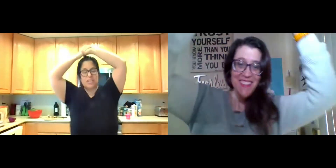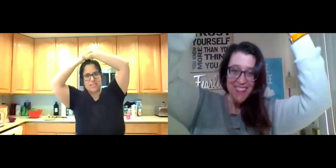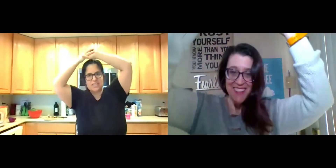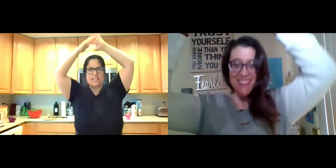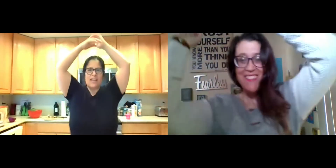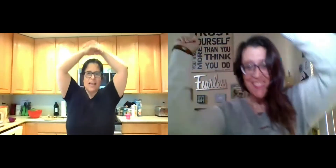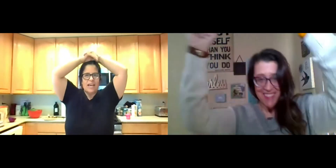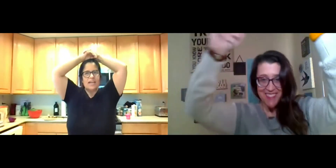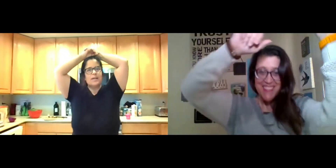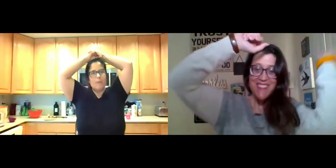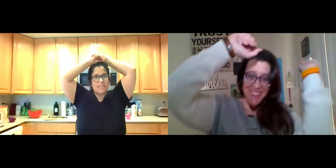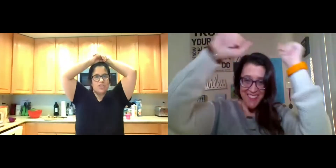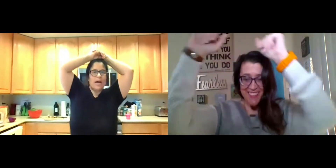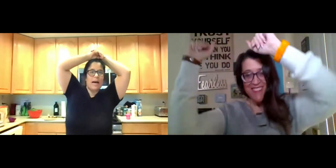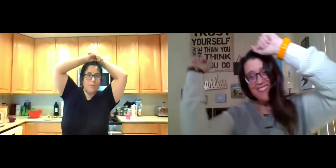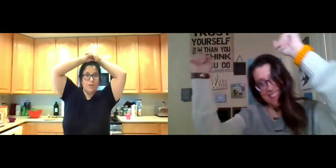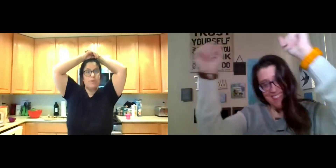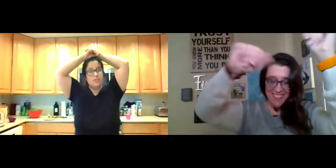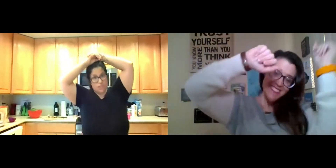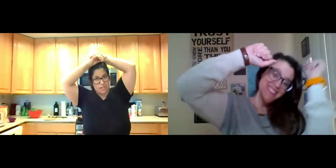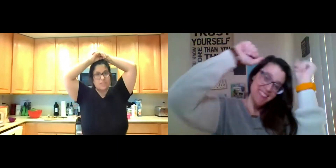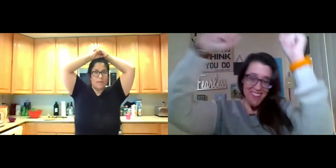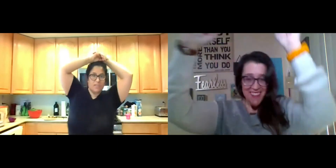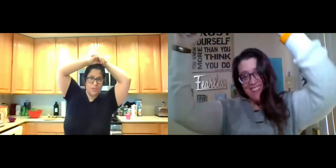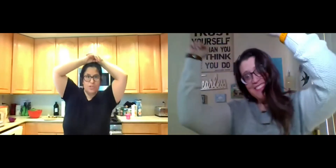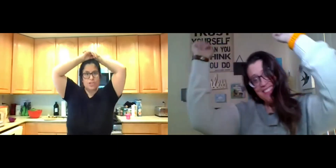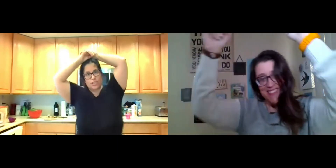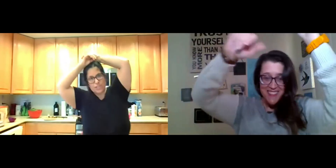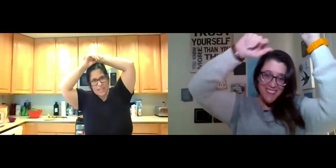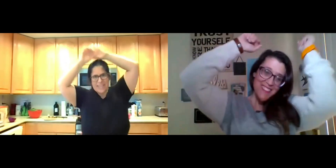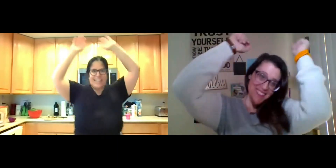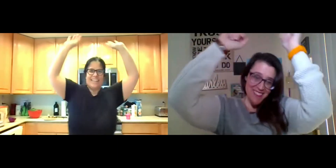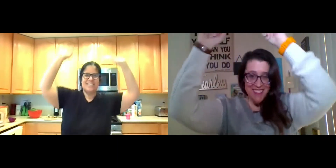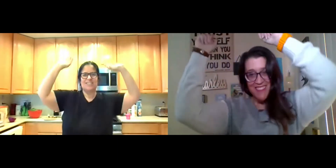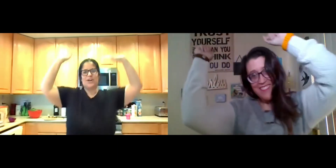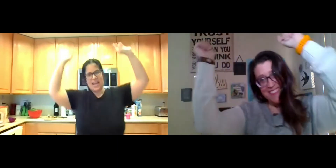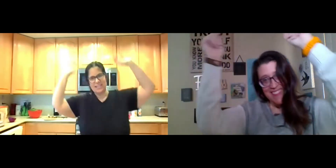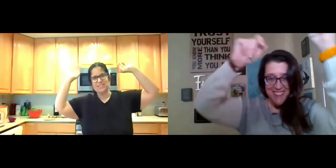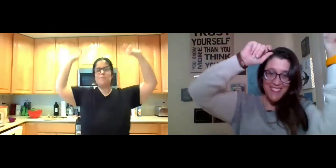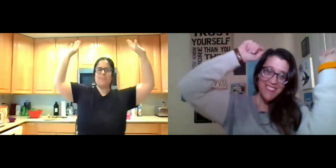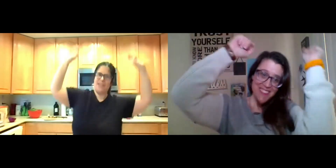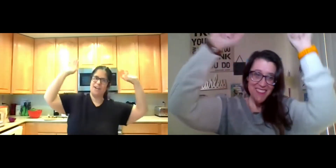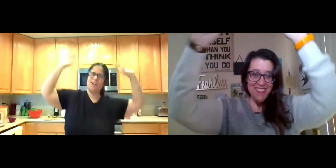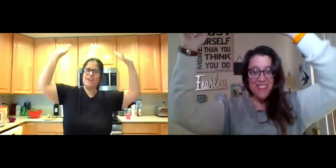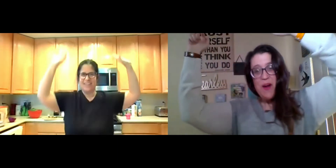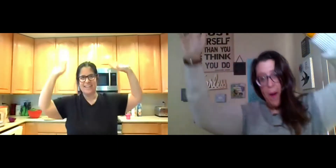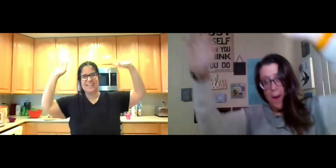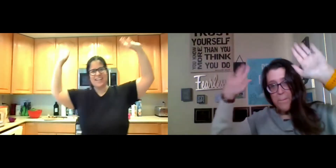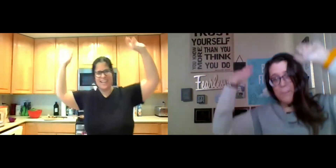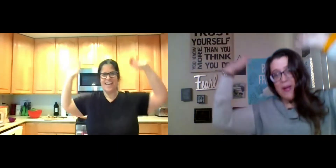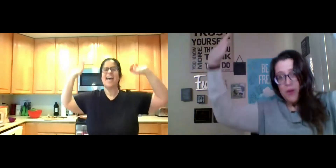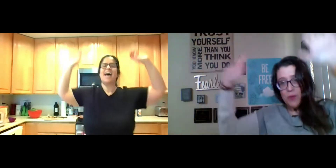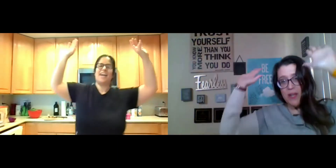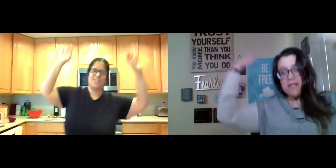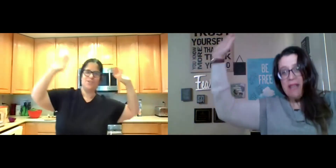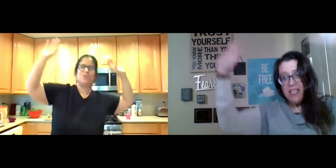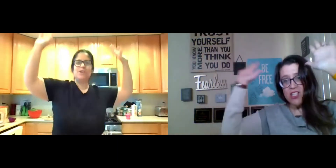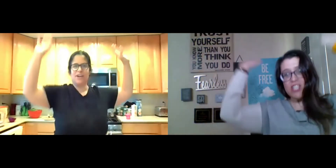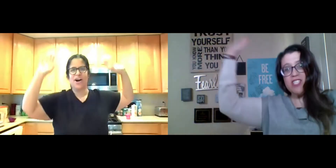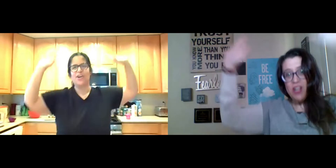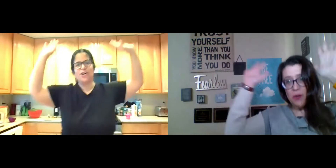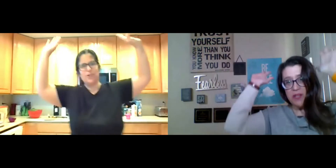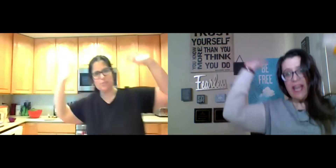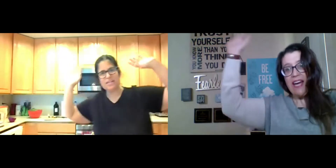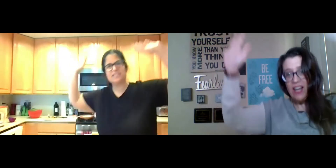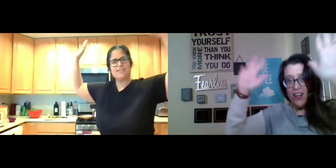do this with your kids. It makes you happier, just makes you chill. So hands up in the air and you